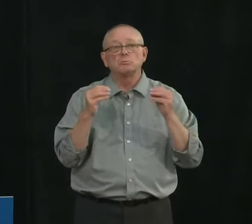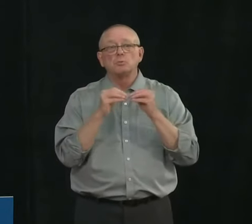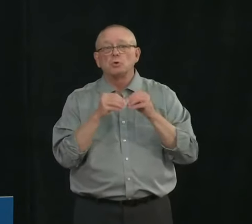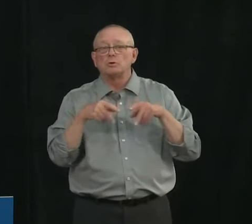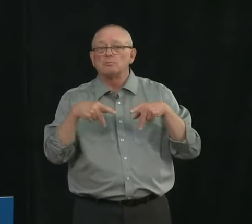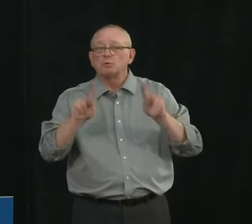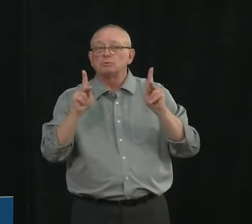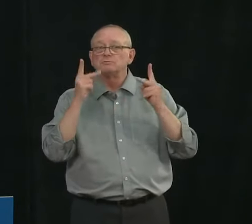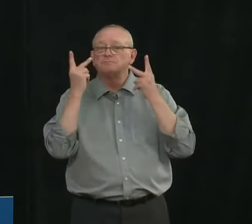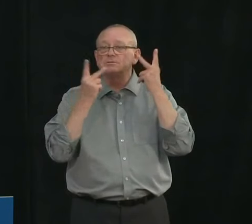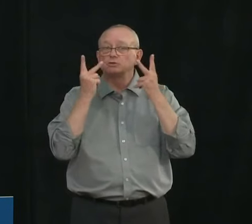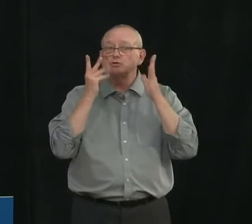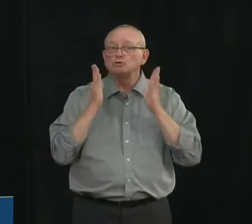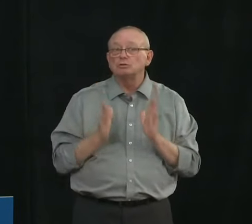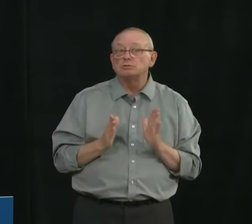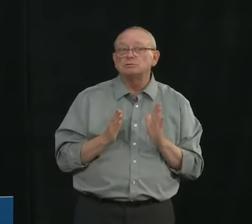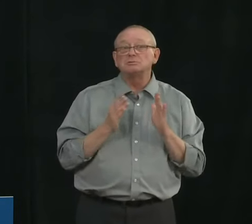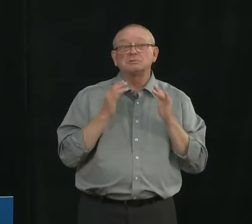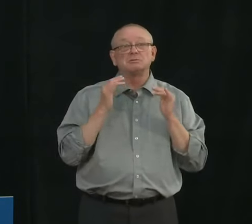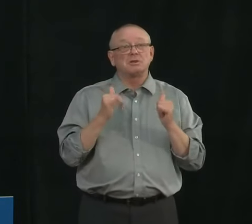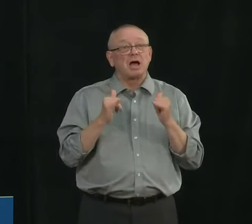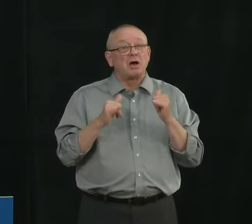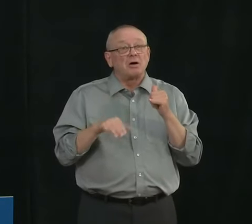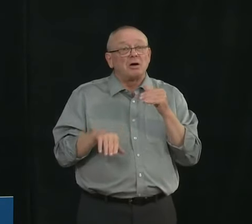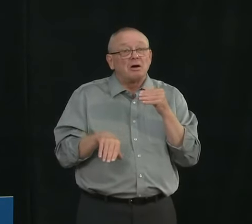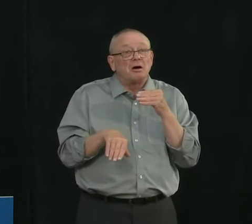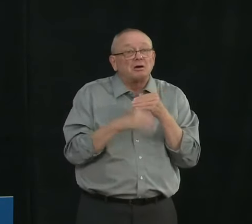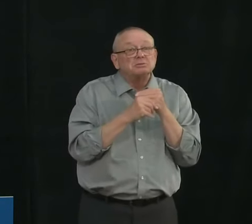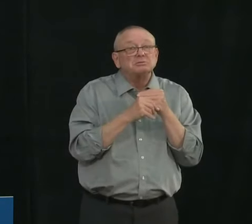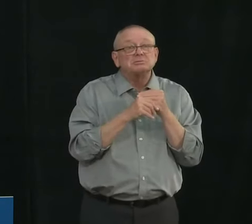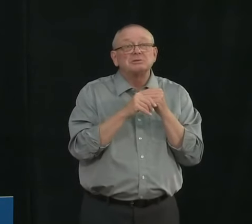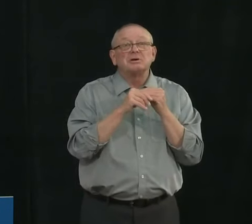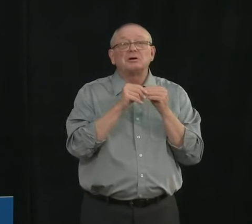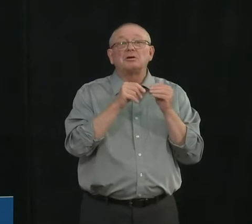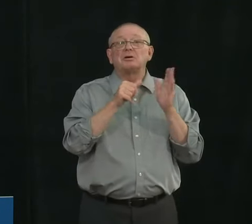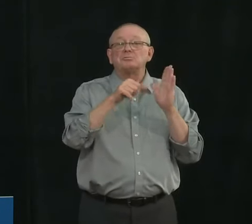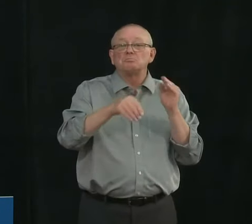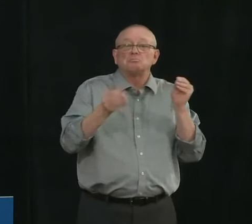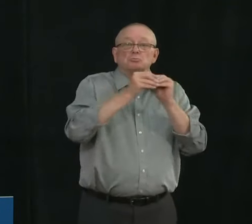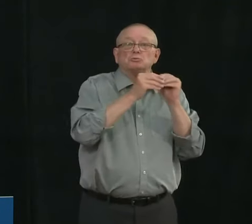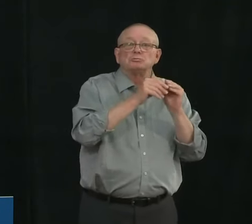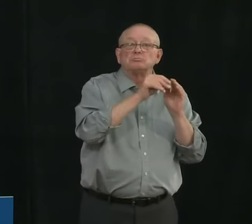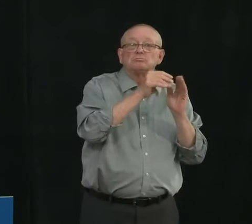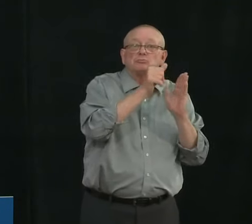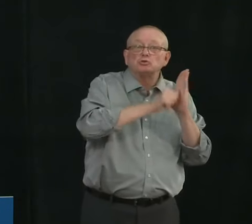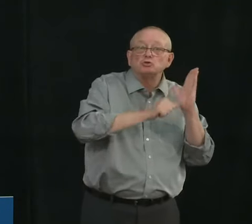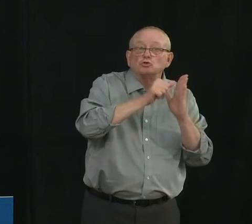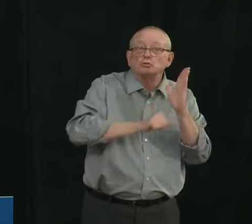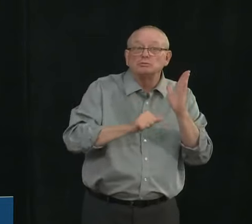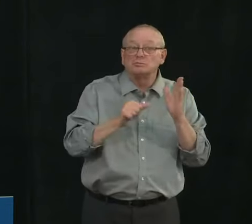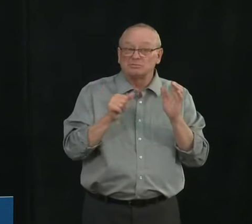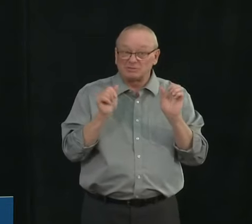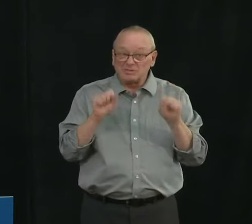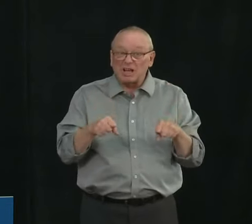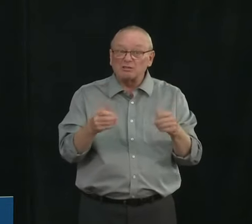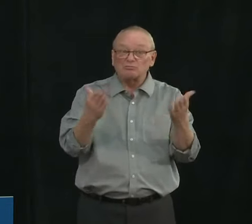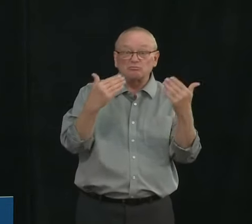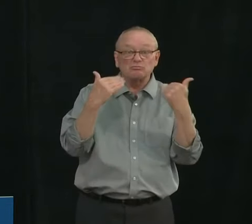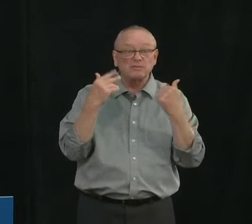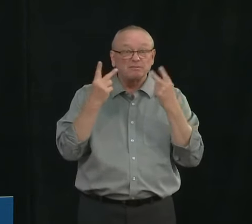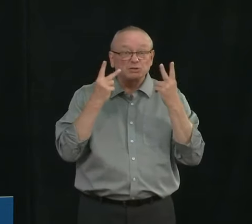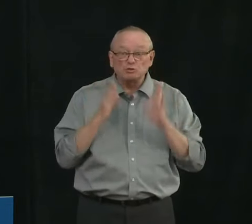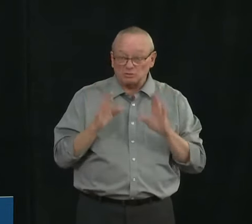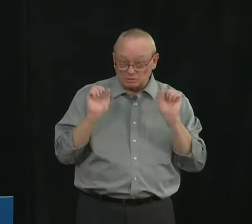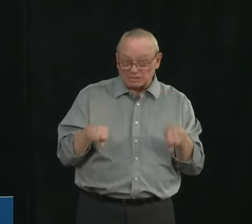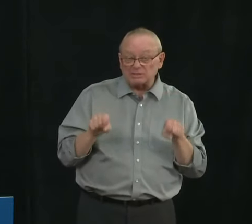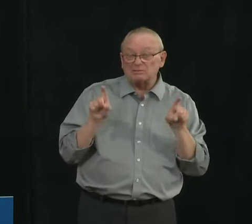when they may be able to visit people for non-covid issues in hospital so i've had lots of those